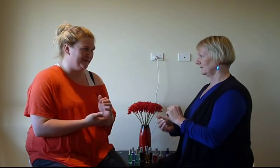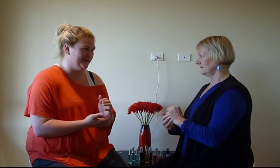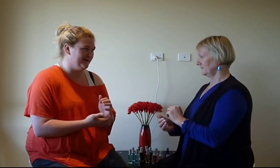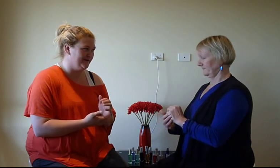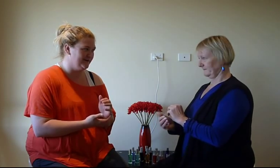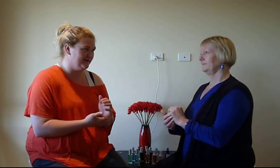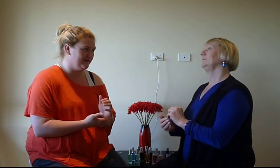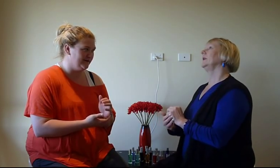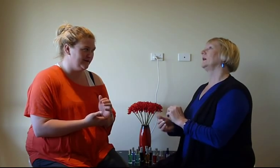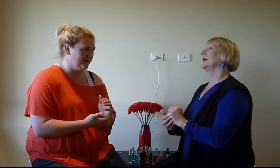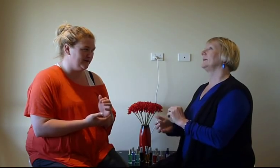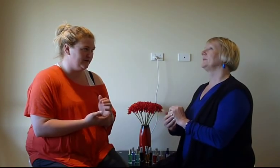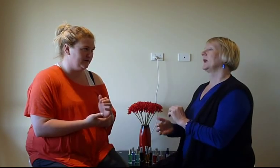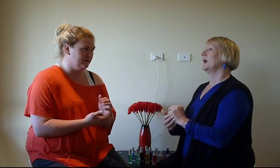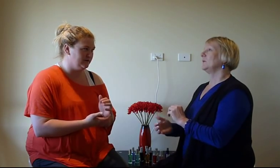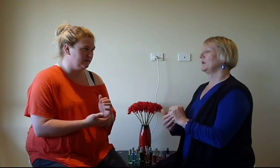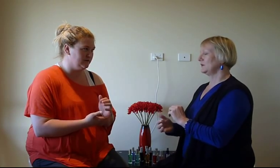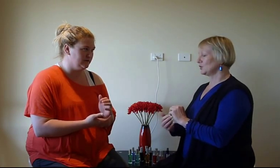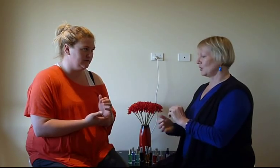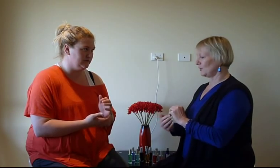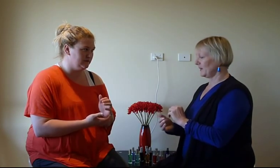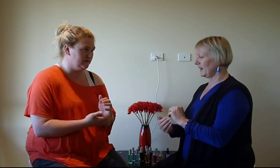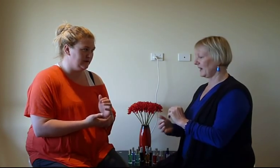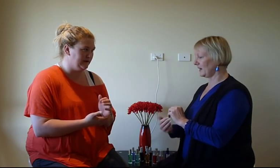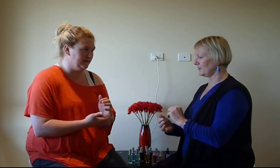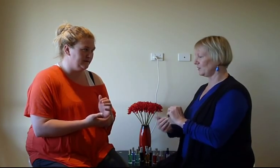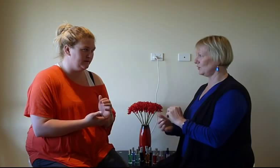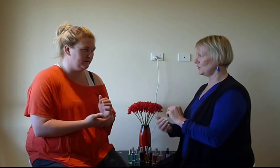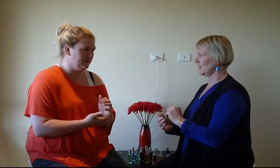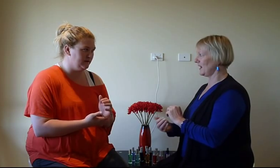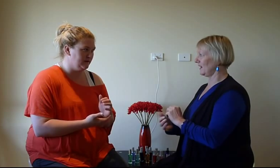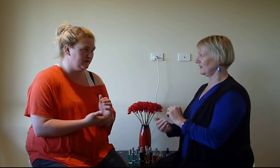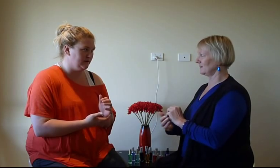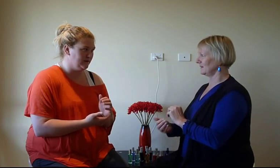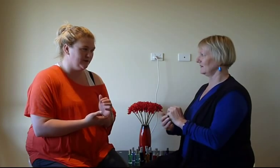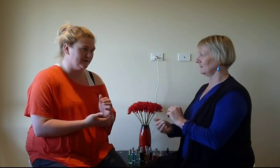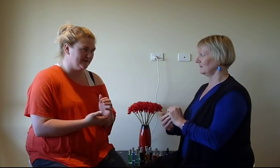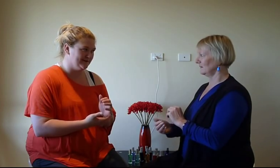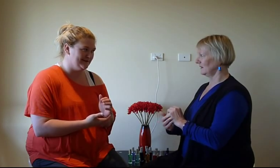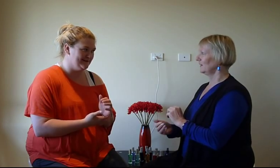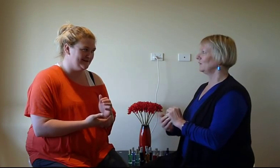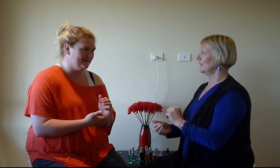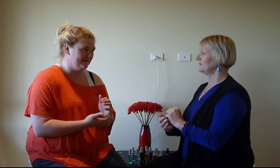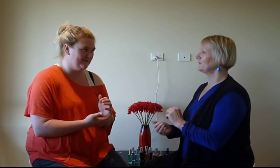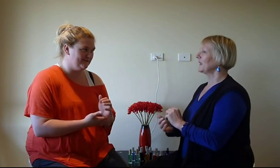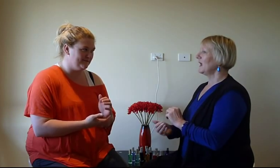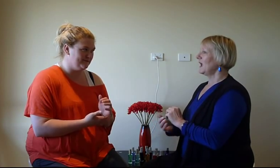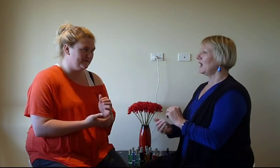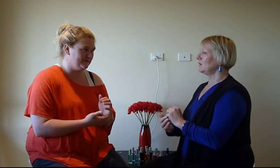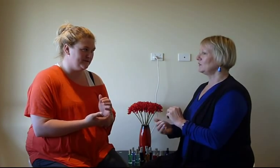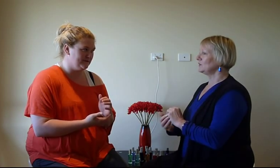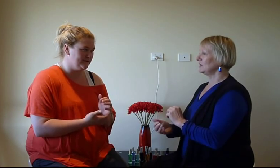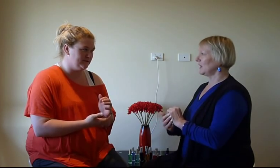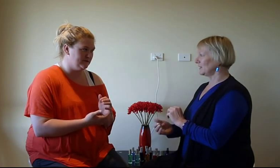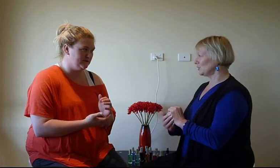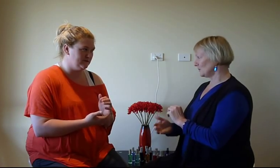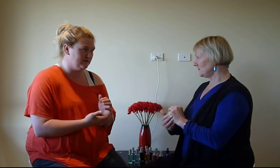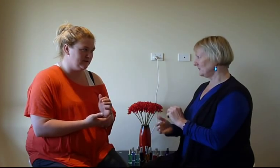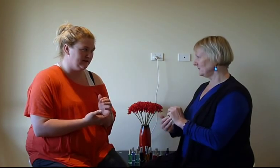with it. Okay, and with your job, how do you use your hands? Constantly. Right. And do you like your job? Love